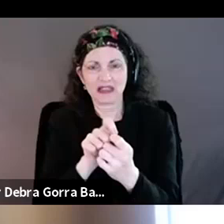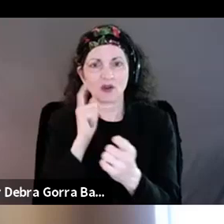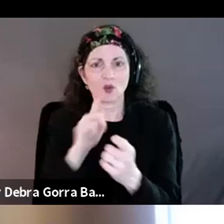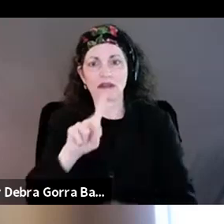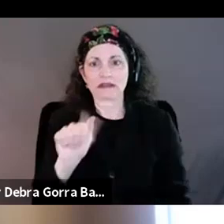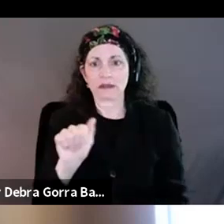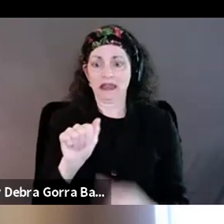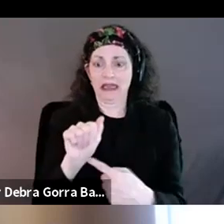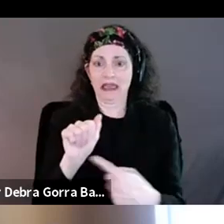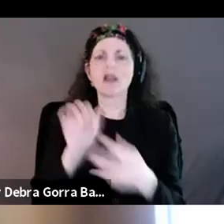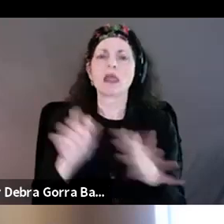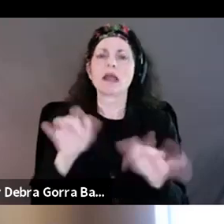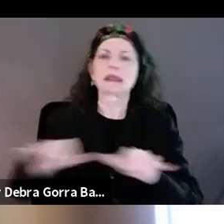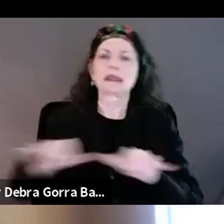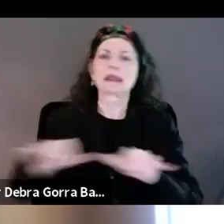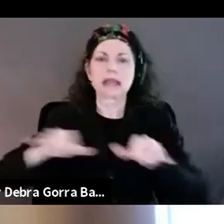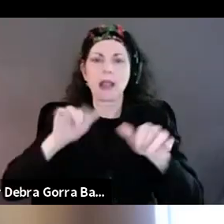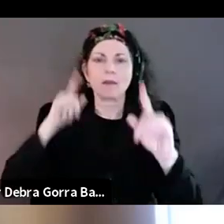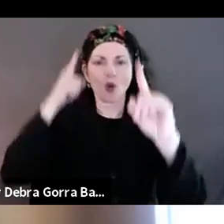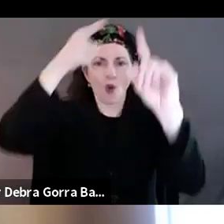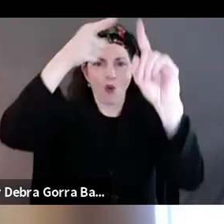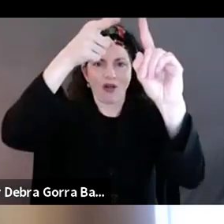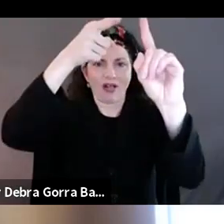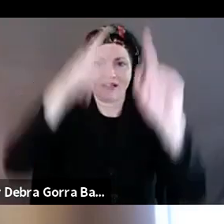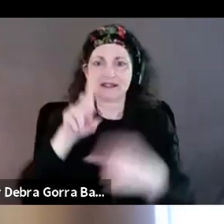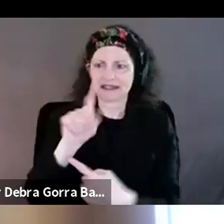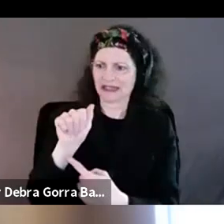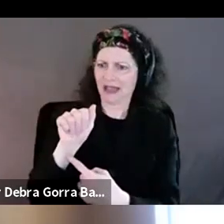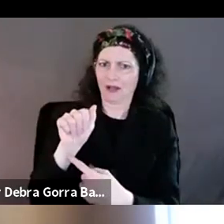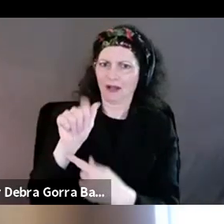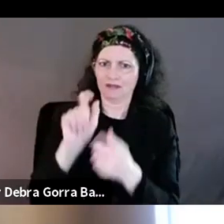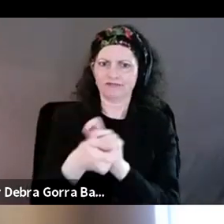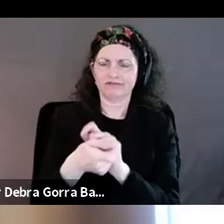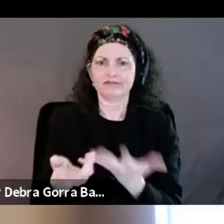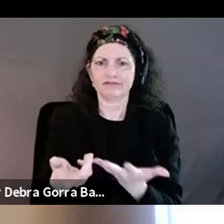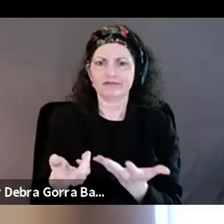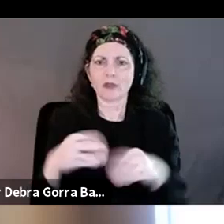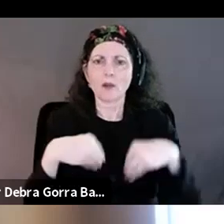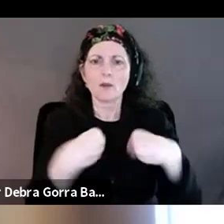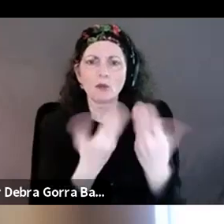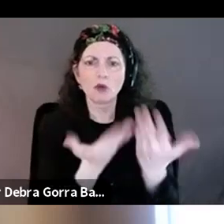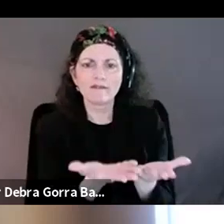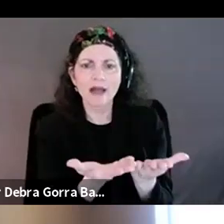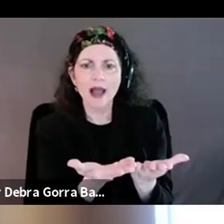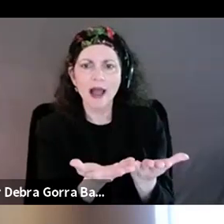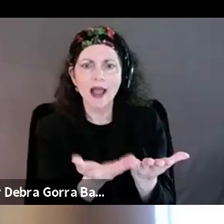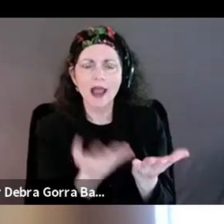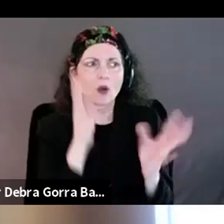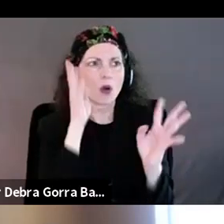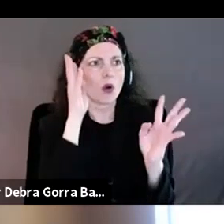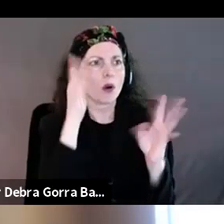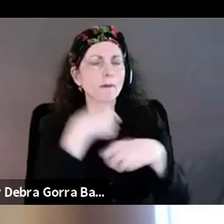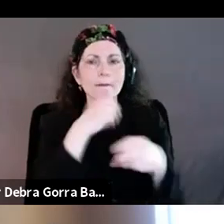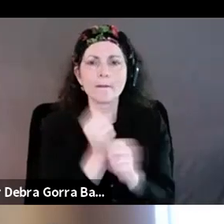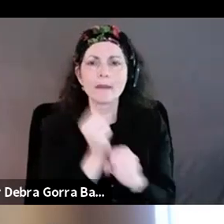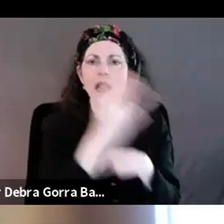same goal. It's the same goal of, of, um, providing, um, creating a world in which